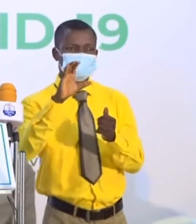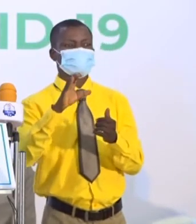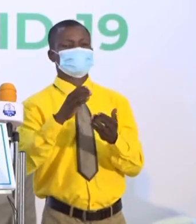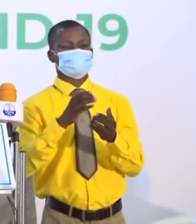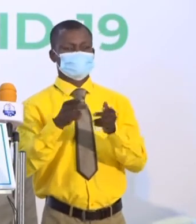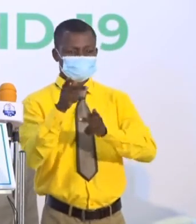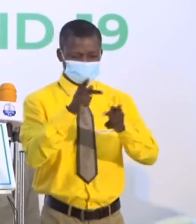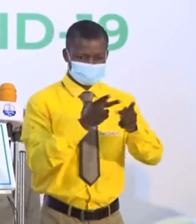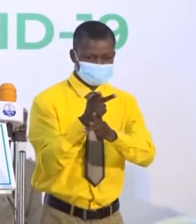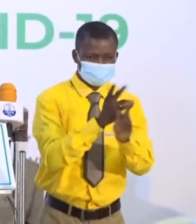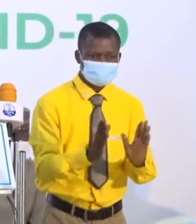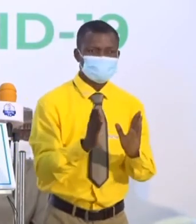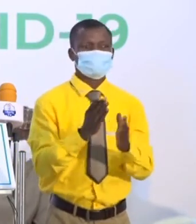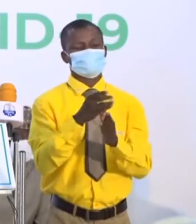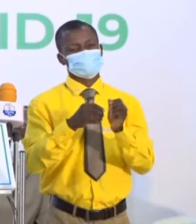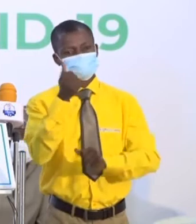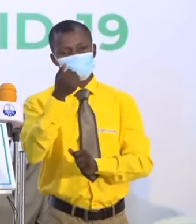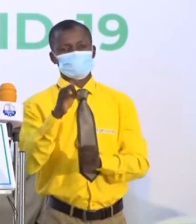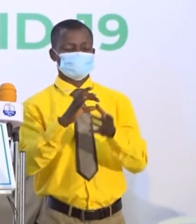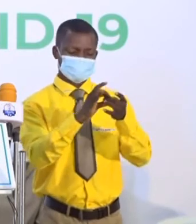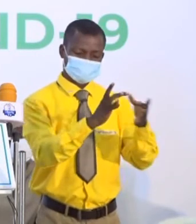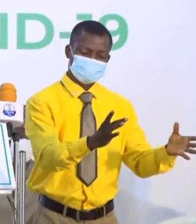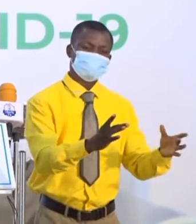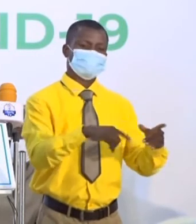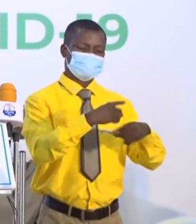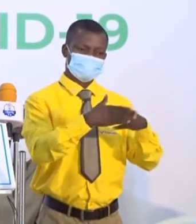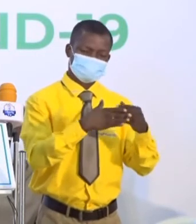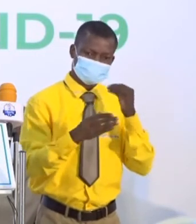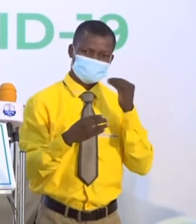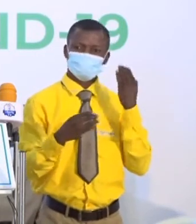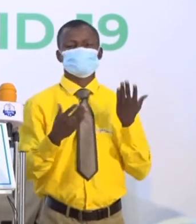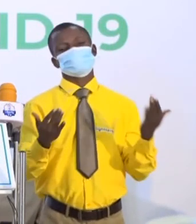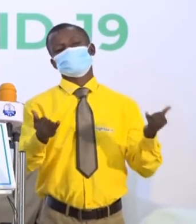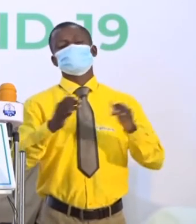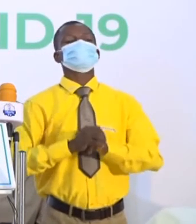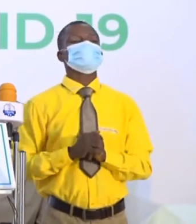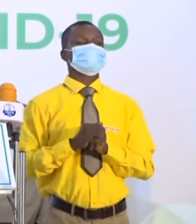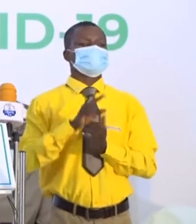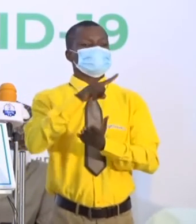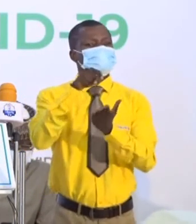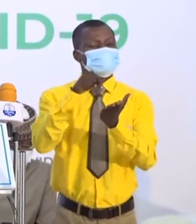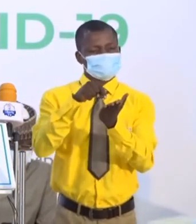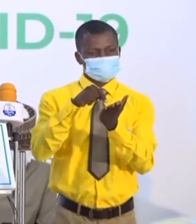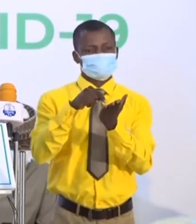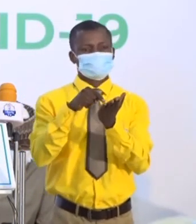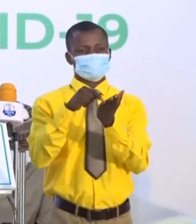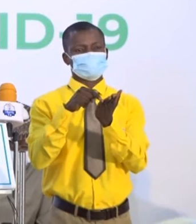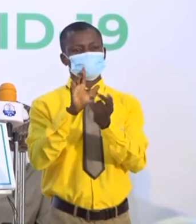discharged and been tested positive, negative they came back. You know, this thing has a way with children. I think